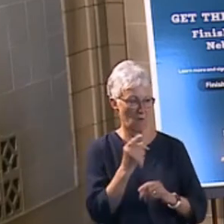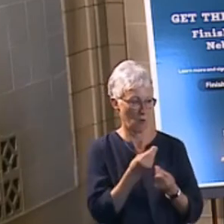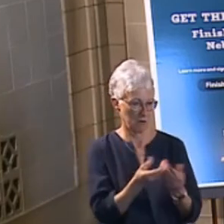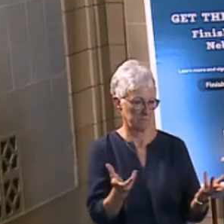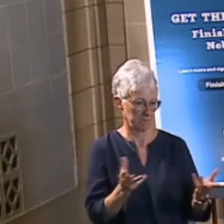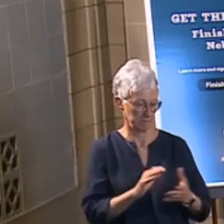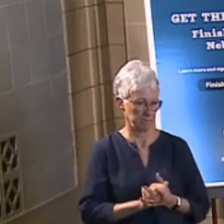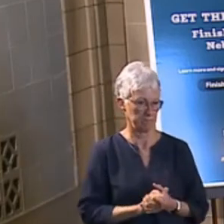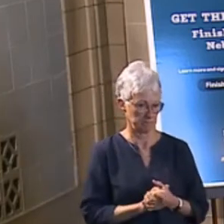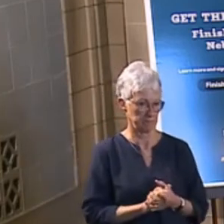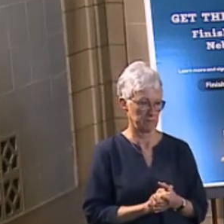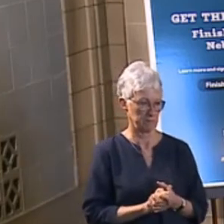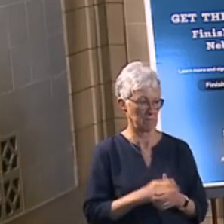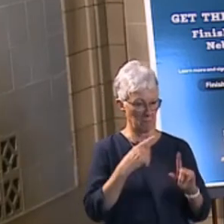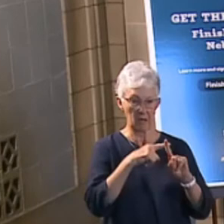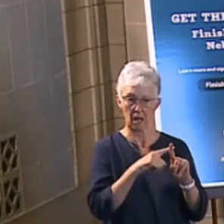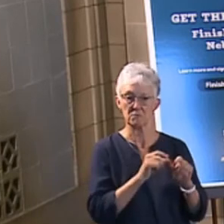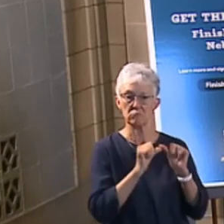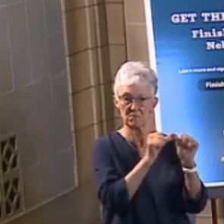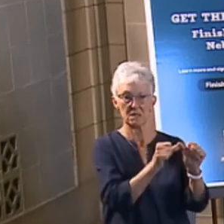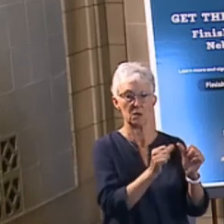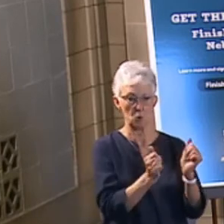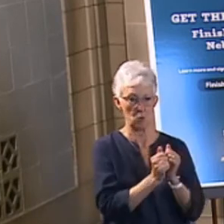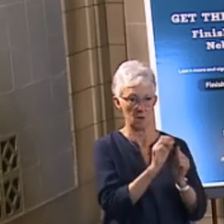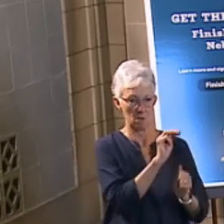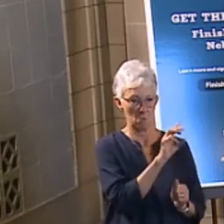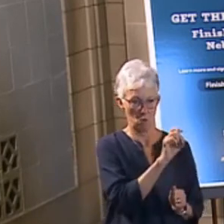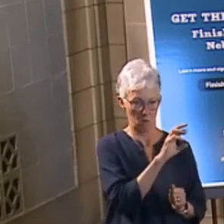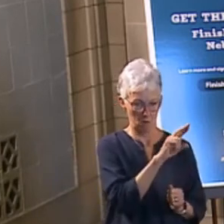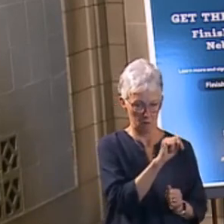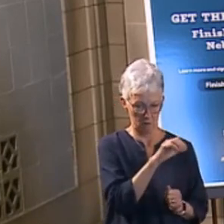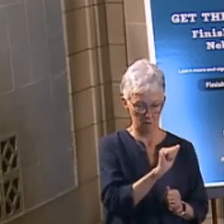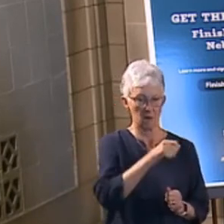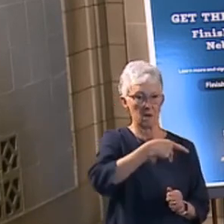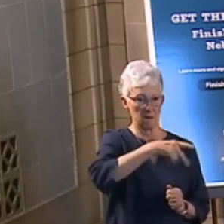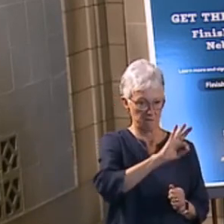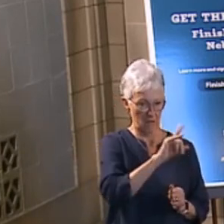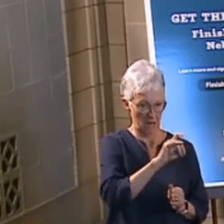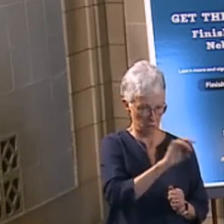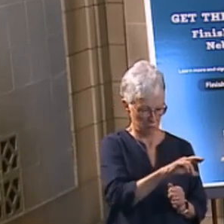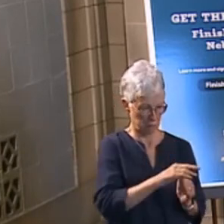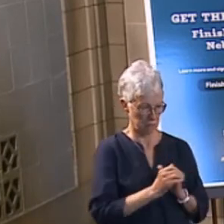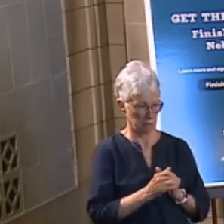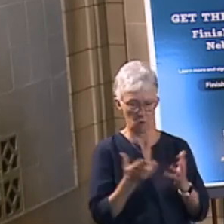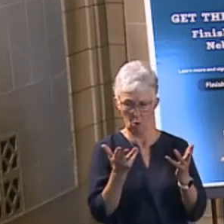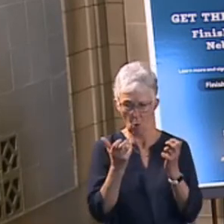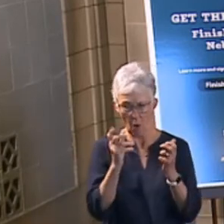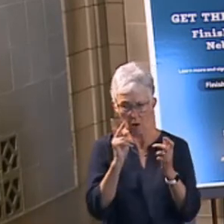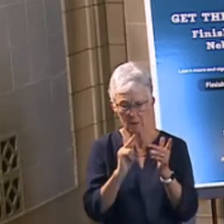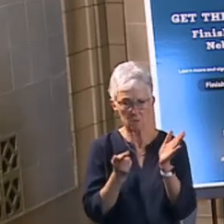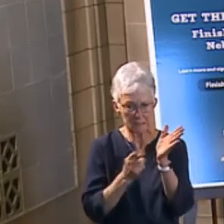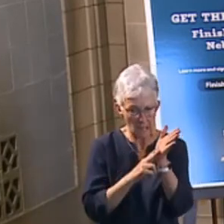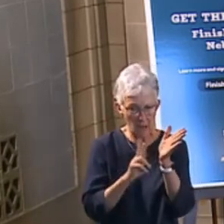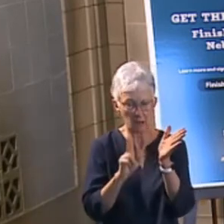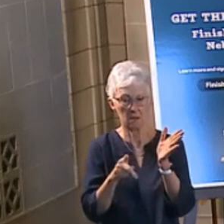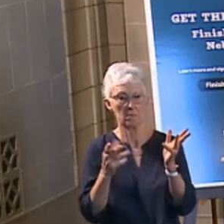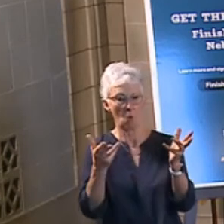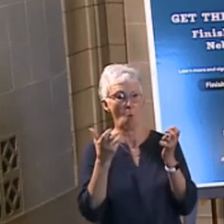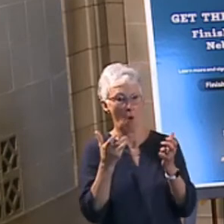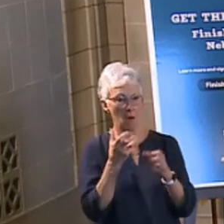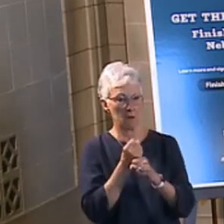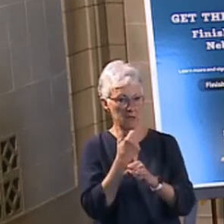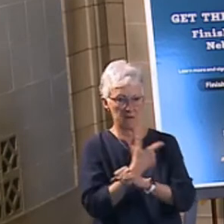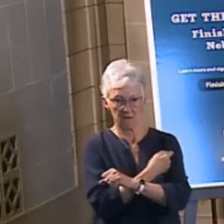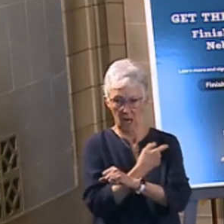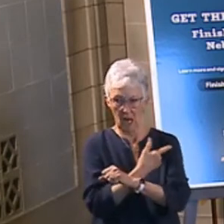top of the Moderna and the Pfizer that we're getting as well. So, again, we want people to get signed up. want to get these vaccines out into people's arms. This is how